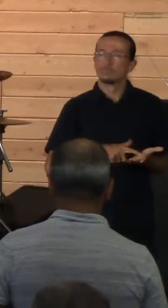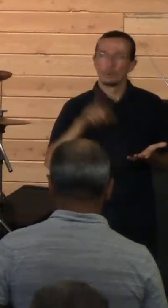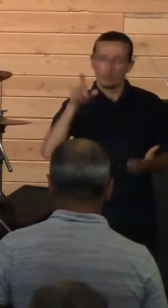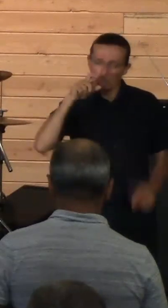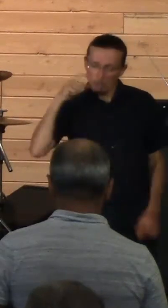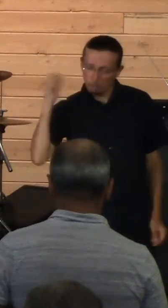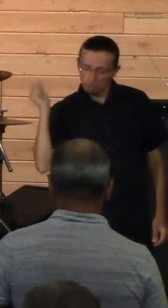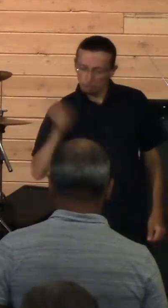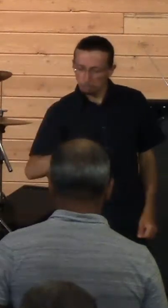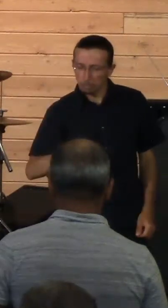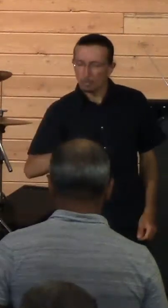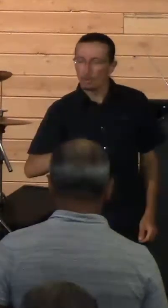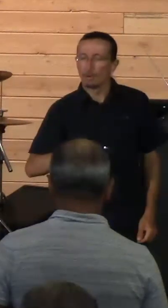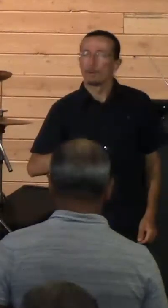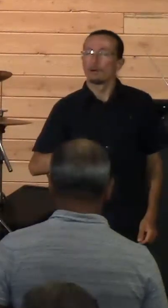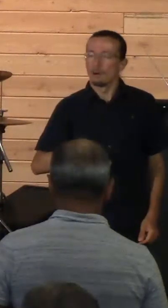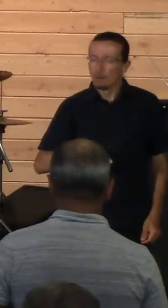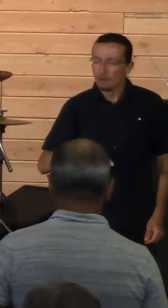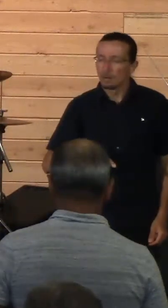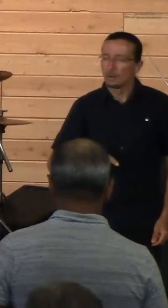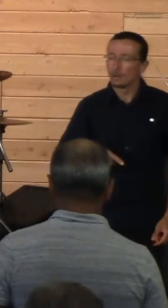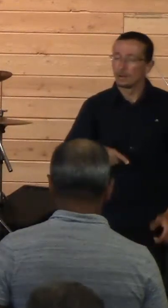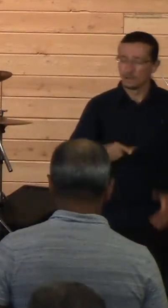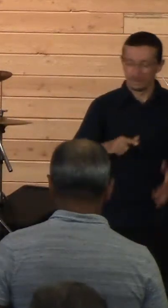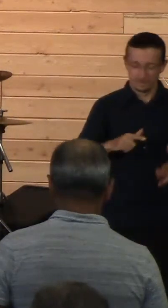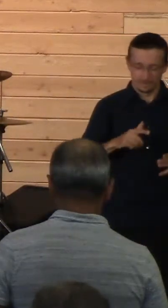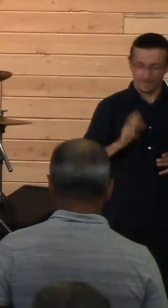God, that you see the places in our lives that need healing.